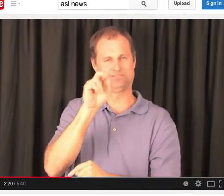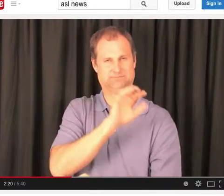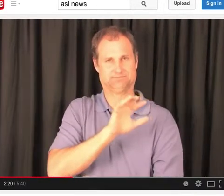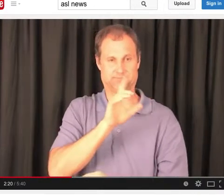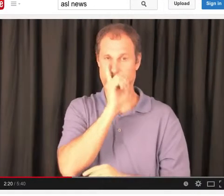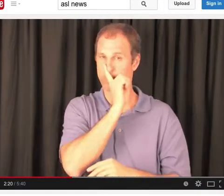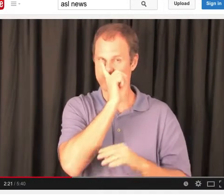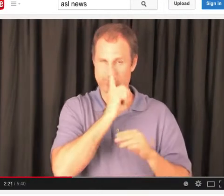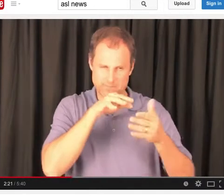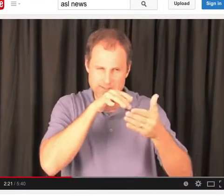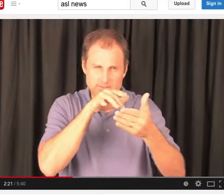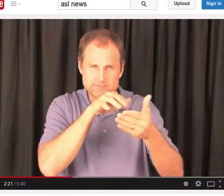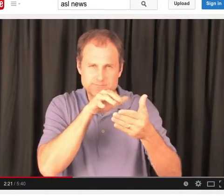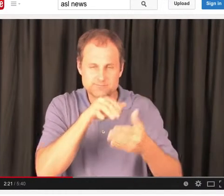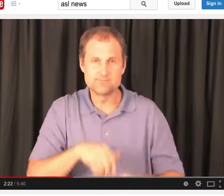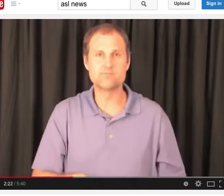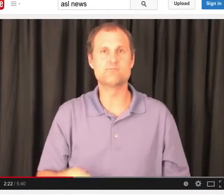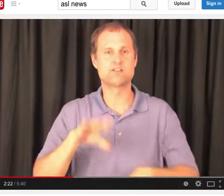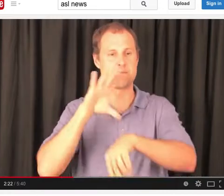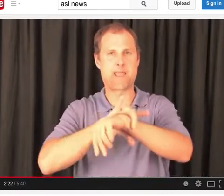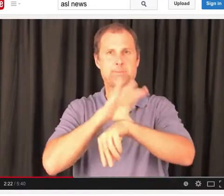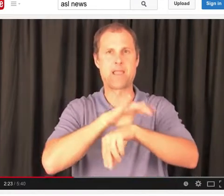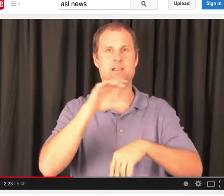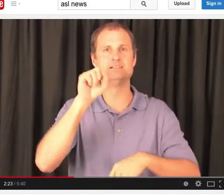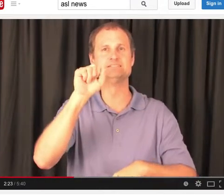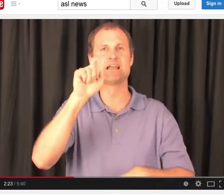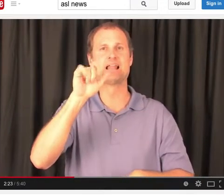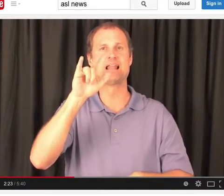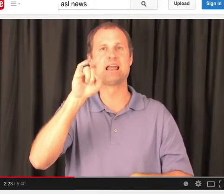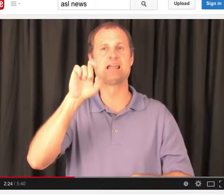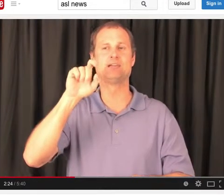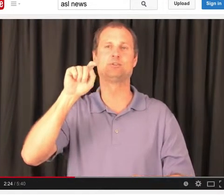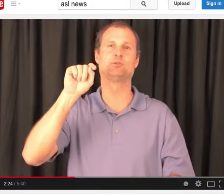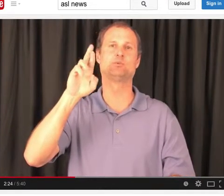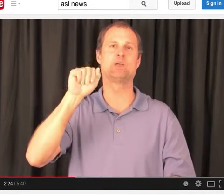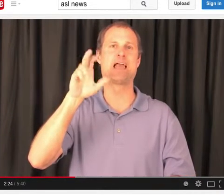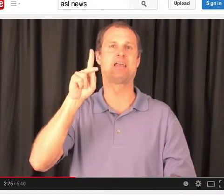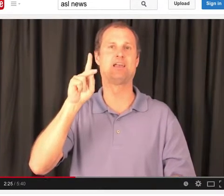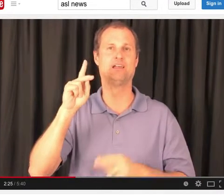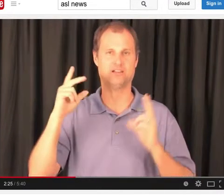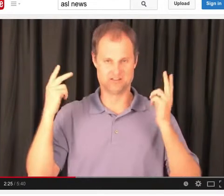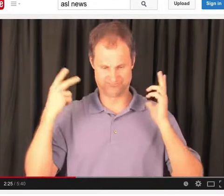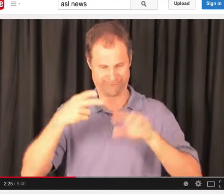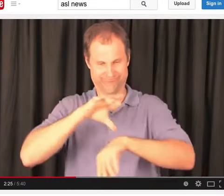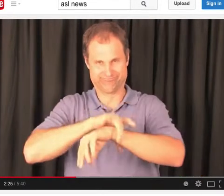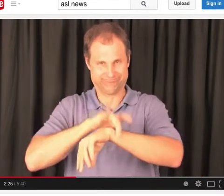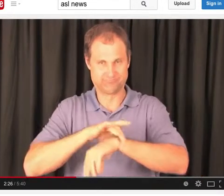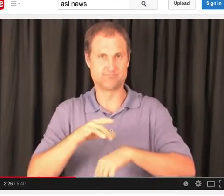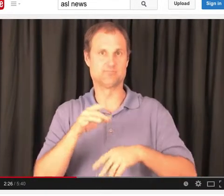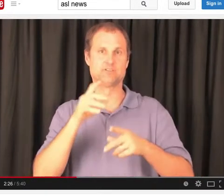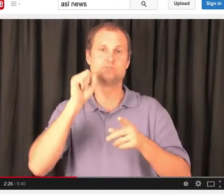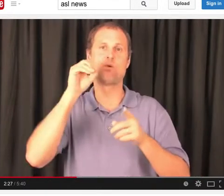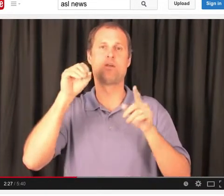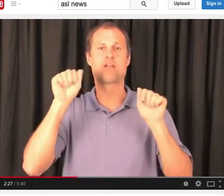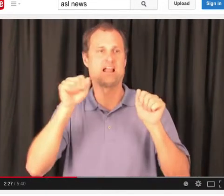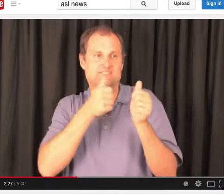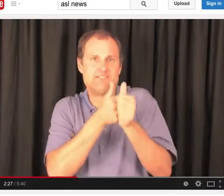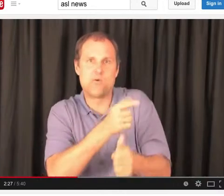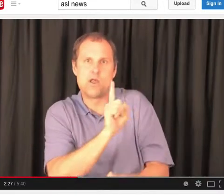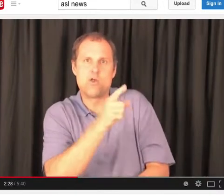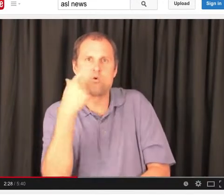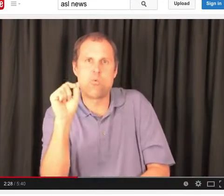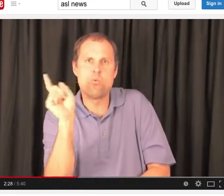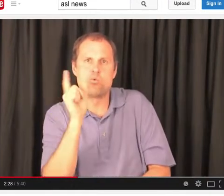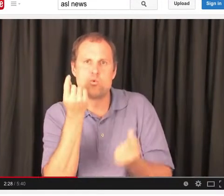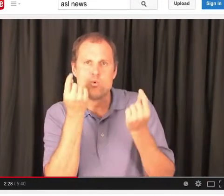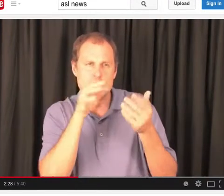The albatrosses live, or great albatrosses, live in the South Pacific Ocean, and a group of scientists studied the albatrosses in a